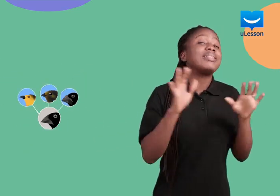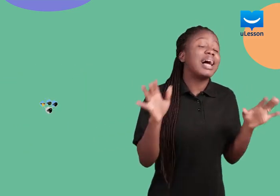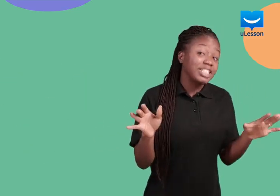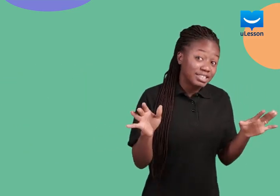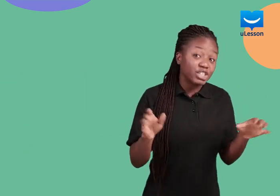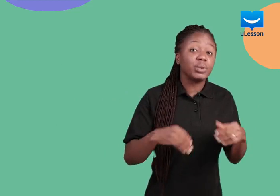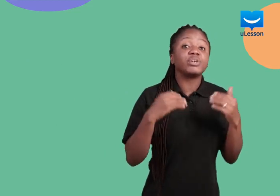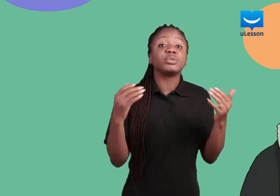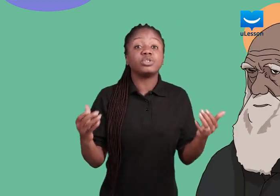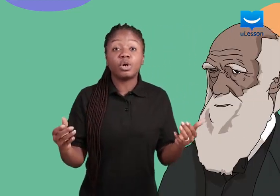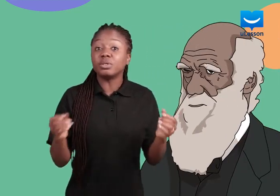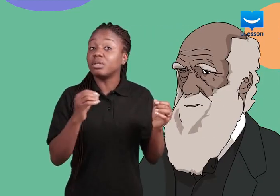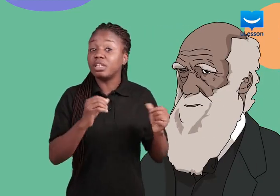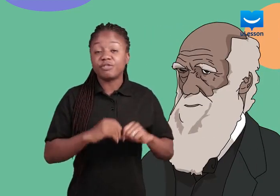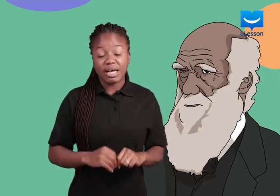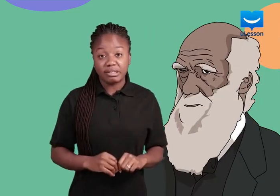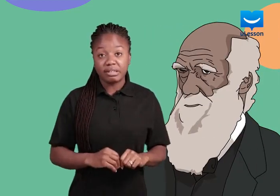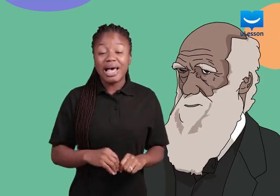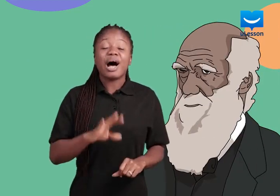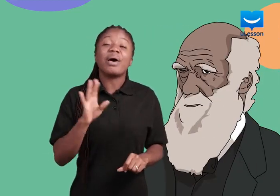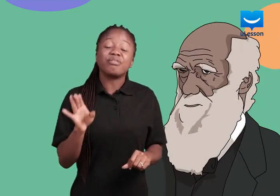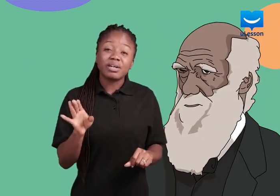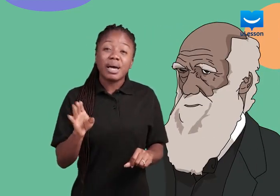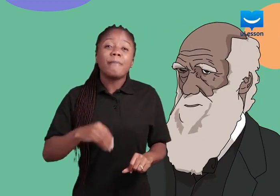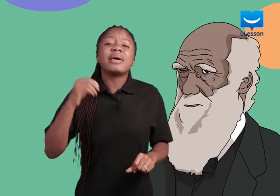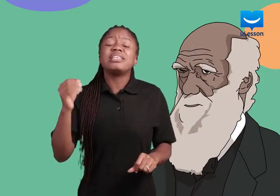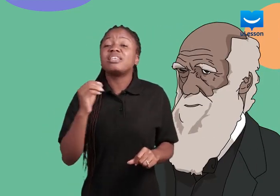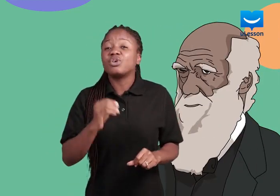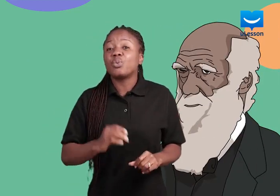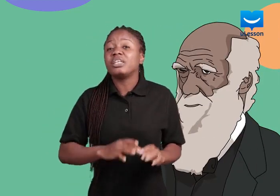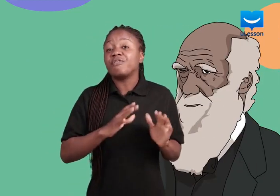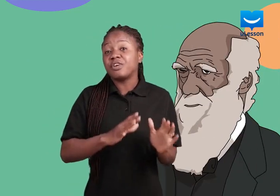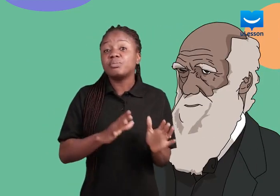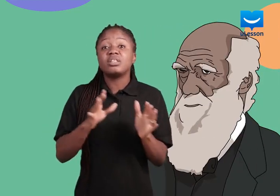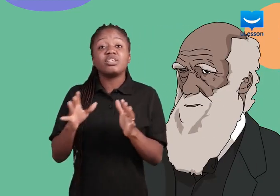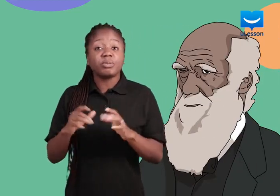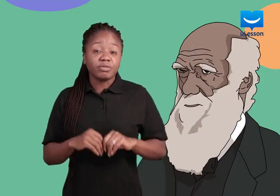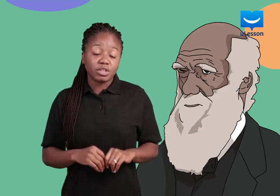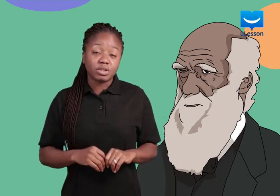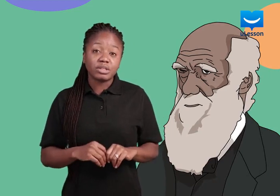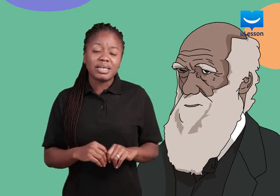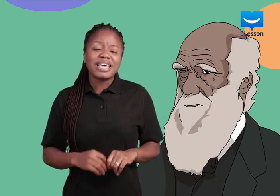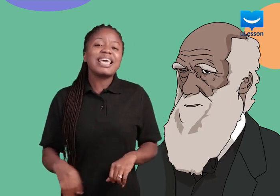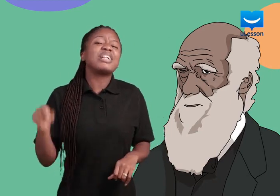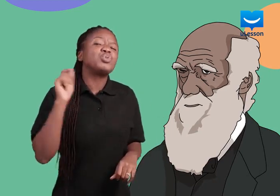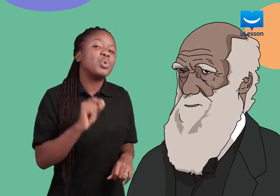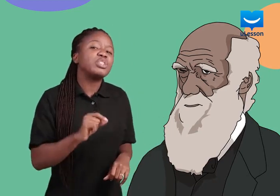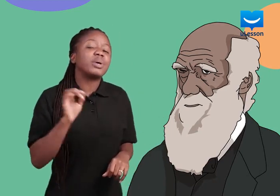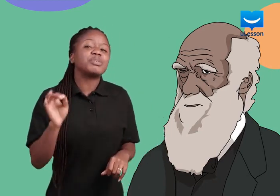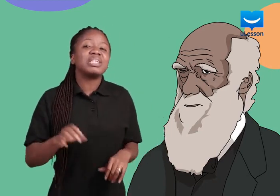large extent, we agree with Darwin on these facts. However, many years ago when he first made these observations, he had no way to explain